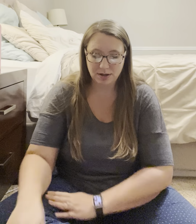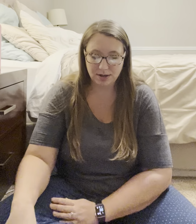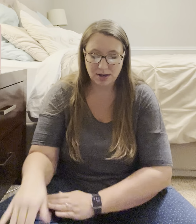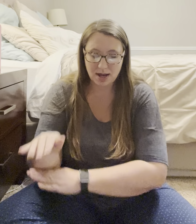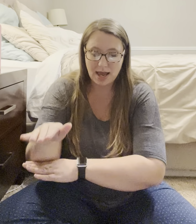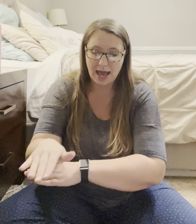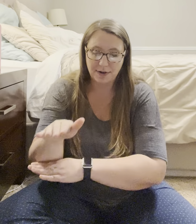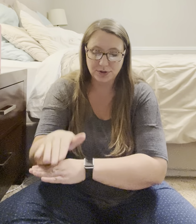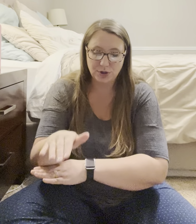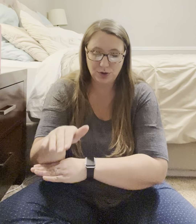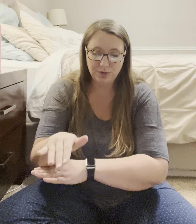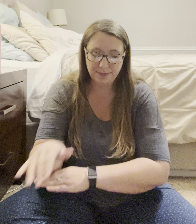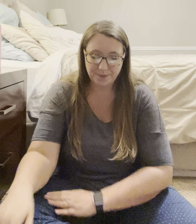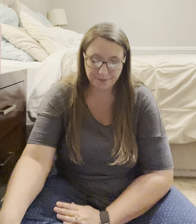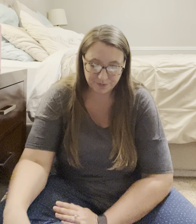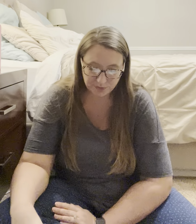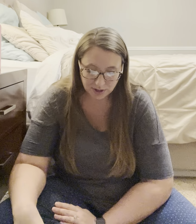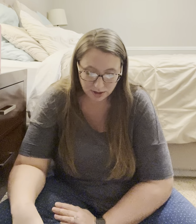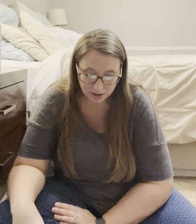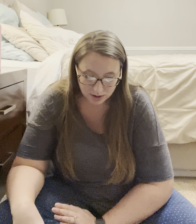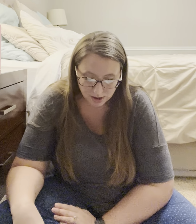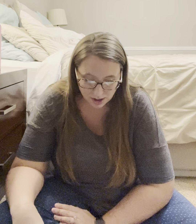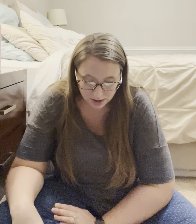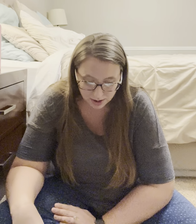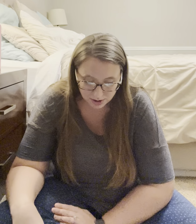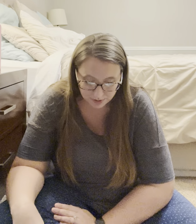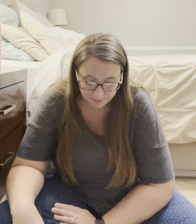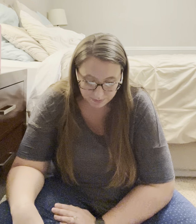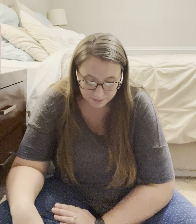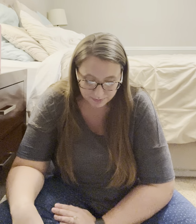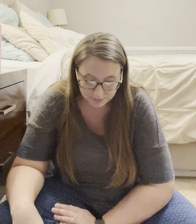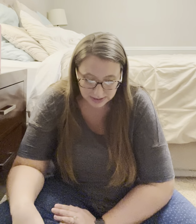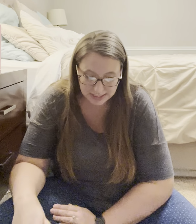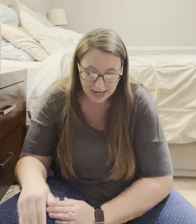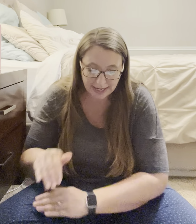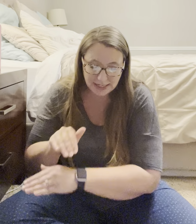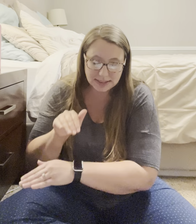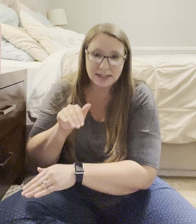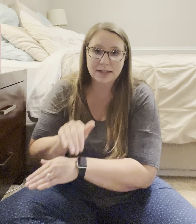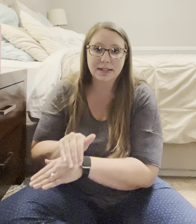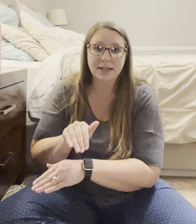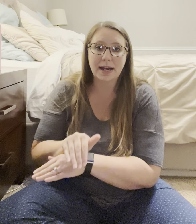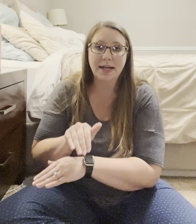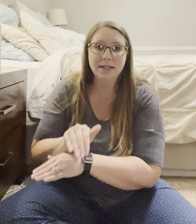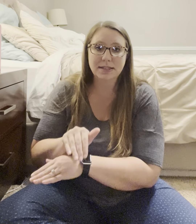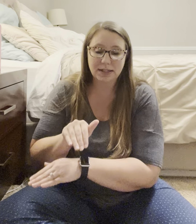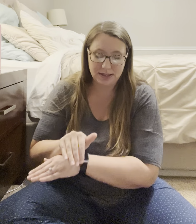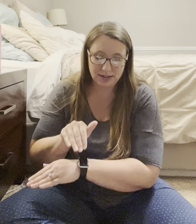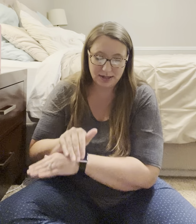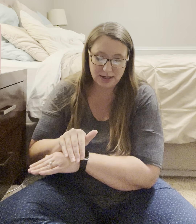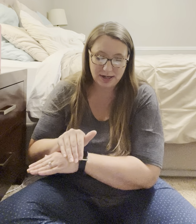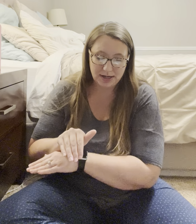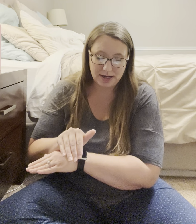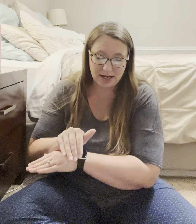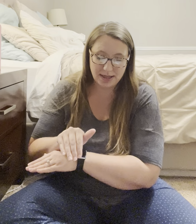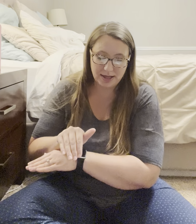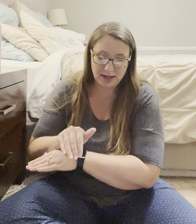Afternoon. Afternoon. Um. Night. Night. And then.